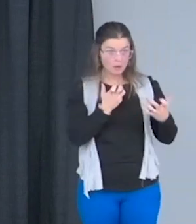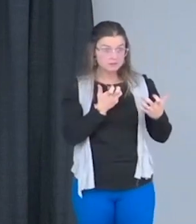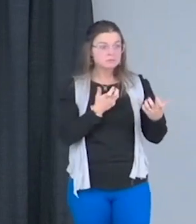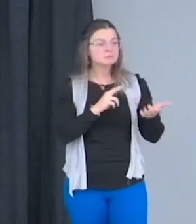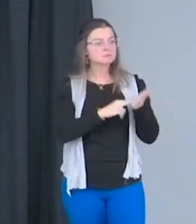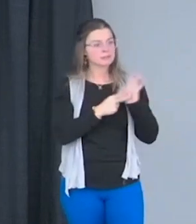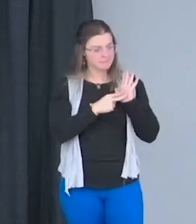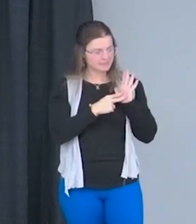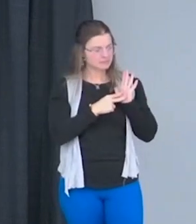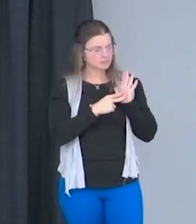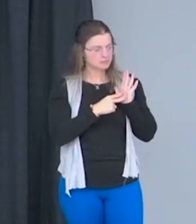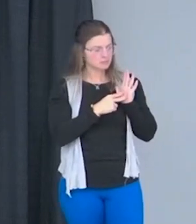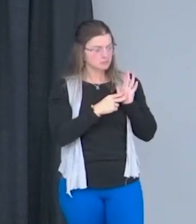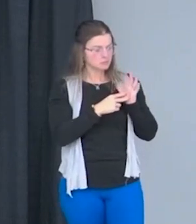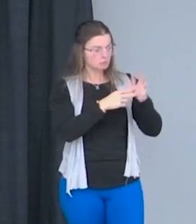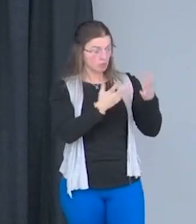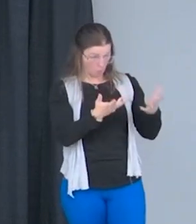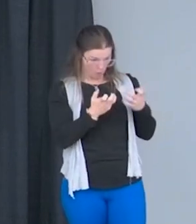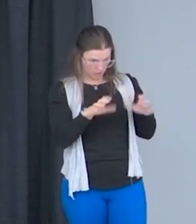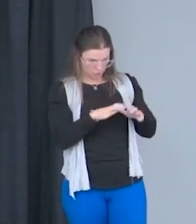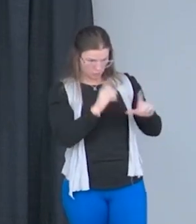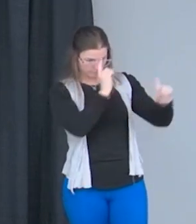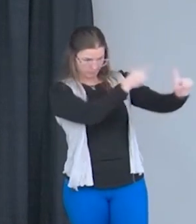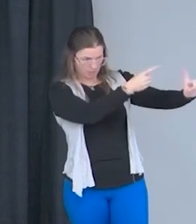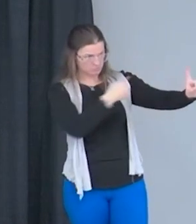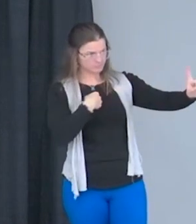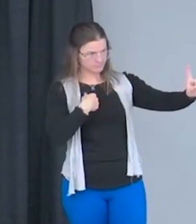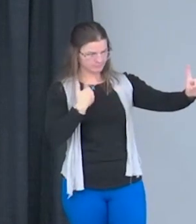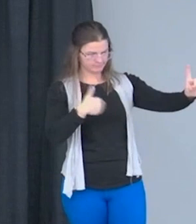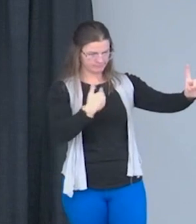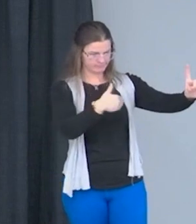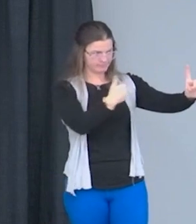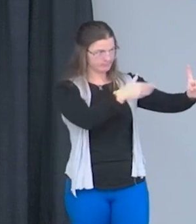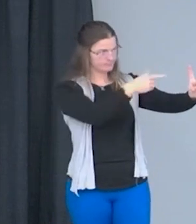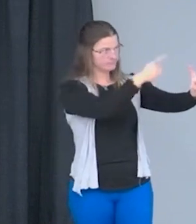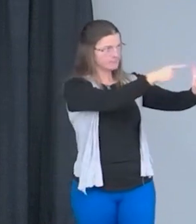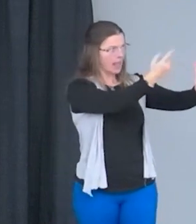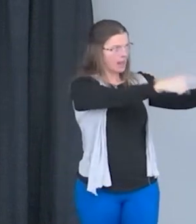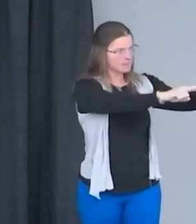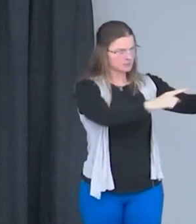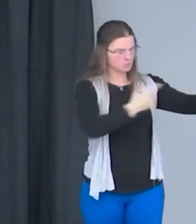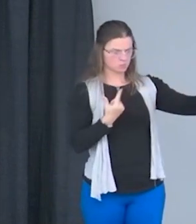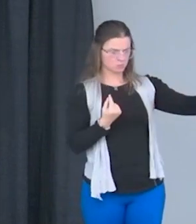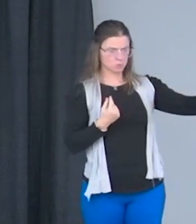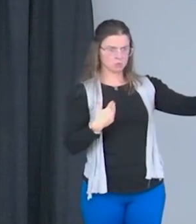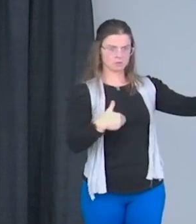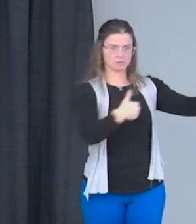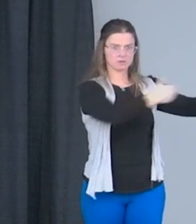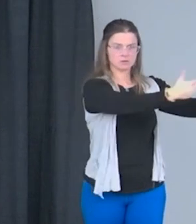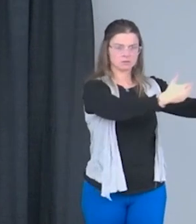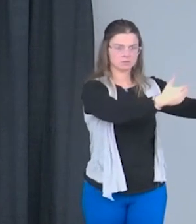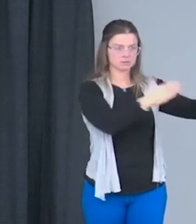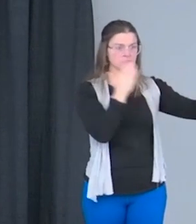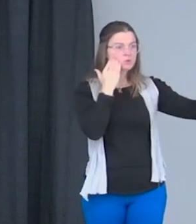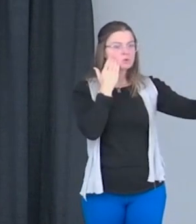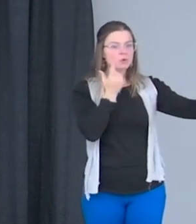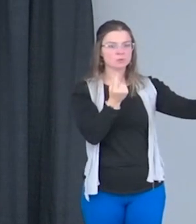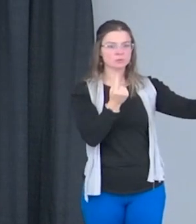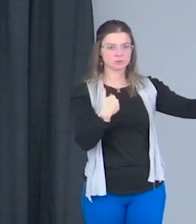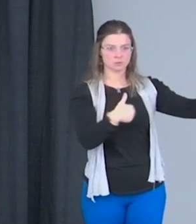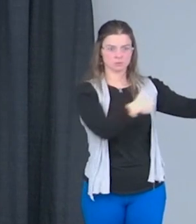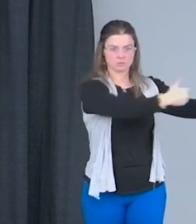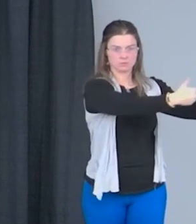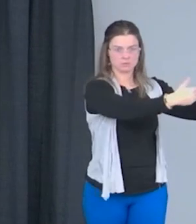you need to do to create that reality for yourself. That's my advice to any and everybody. It's that you need to understand